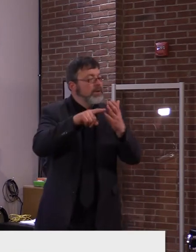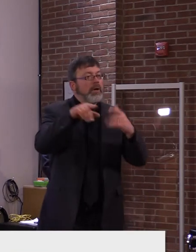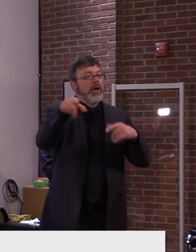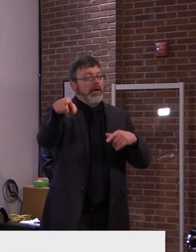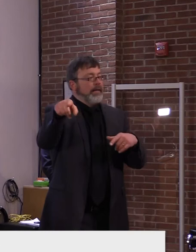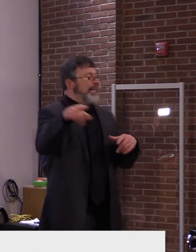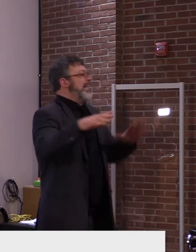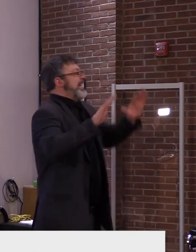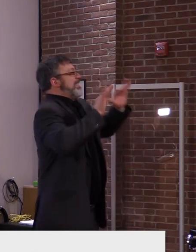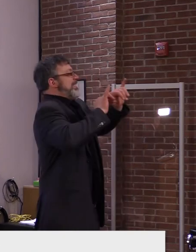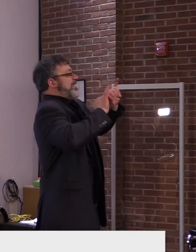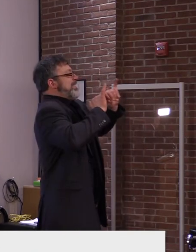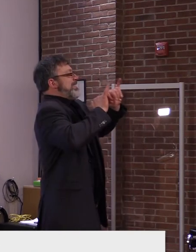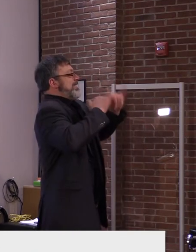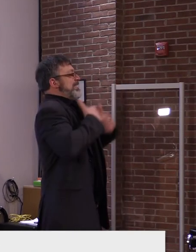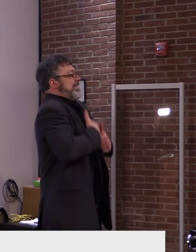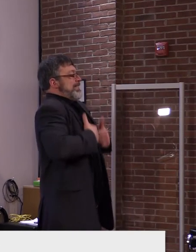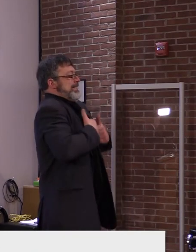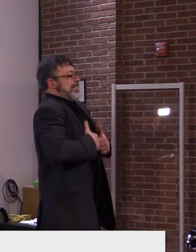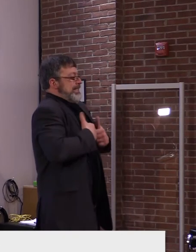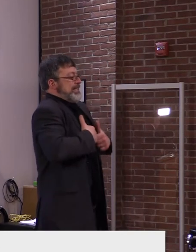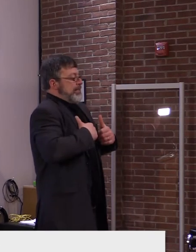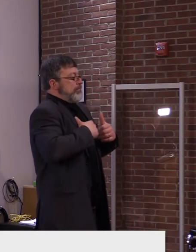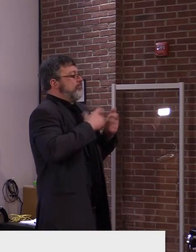safety and local law enforcement. Um,